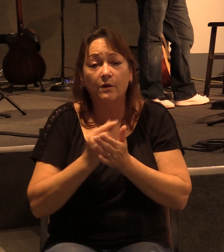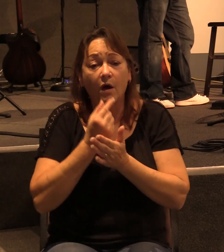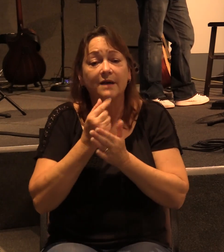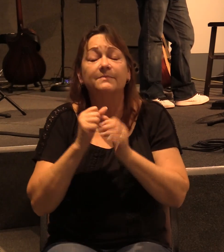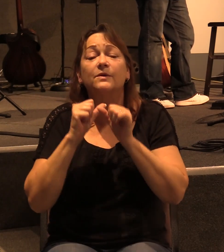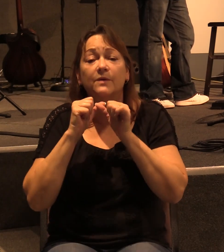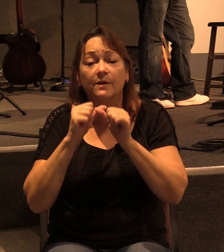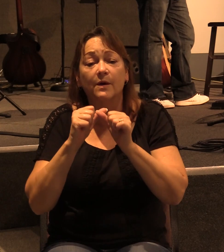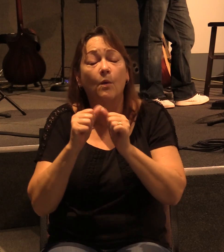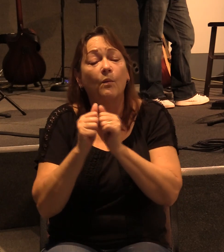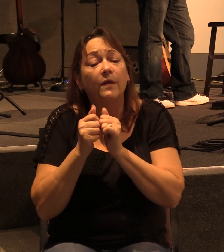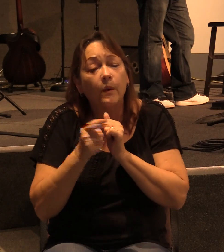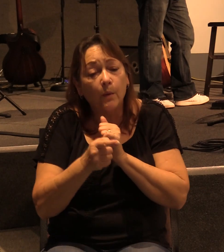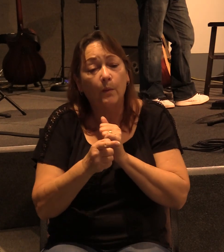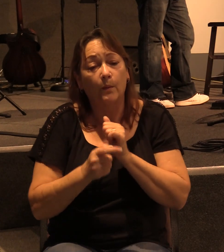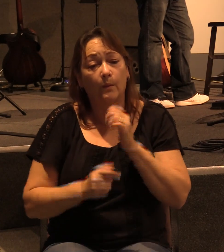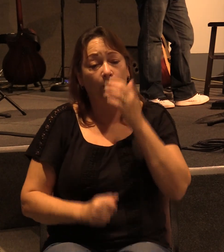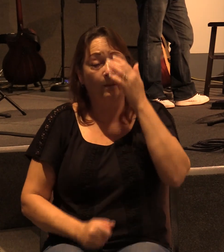might continue with you.